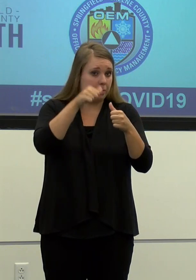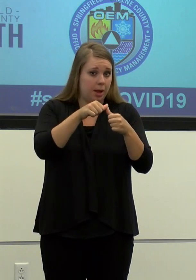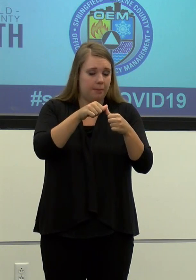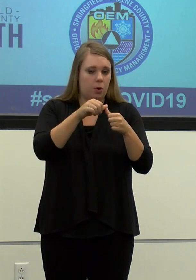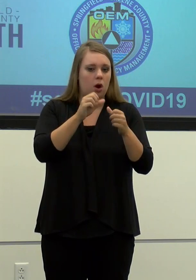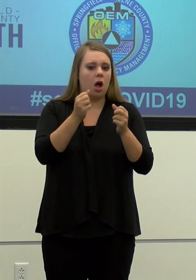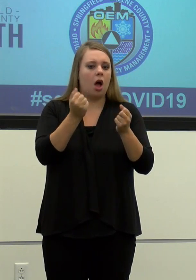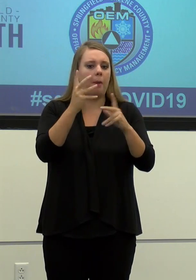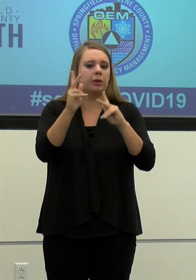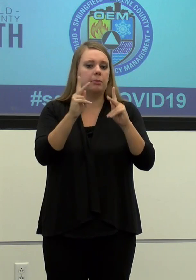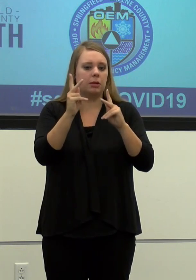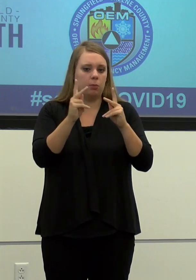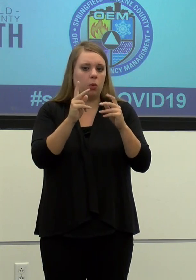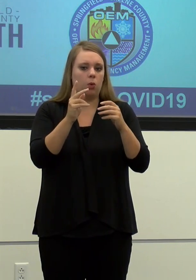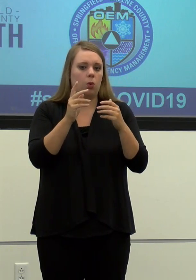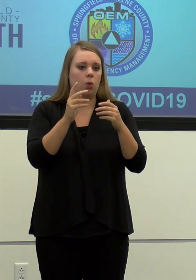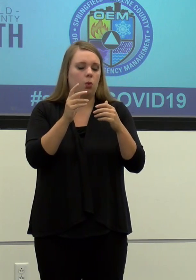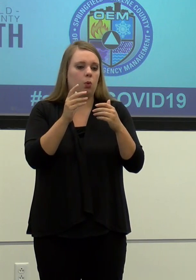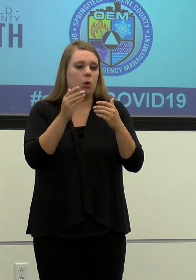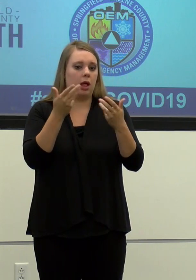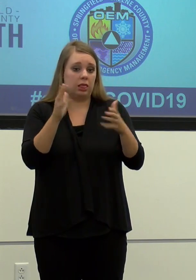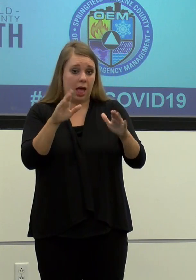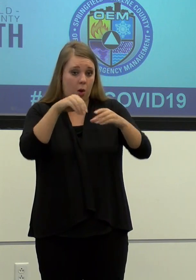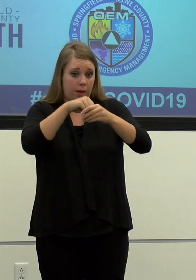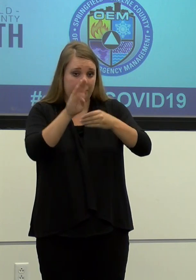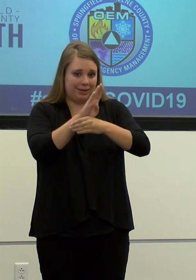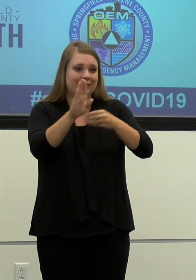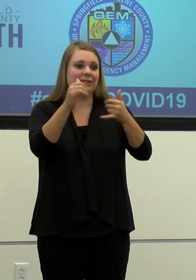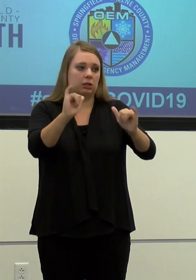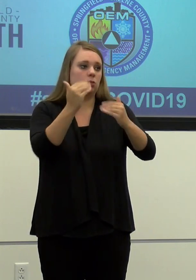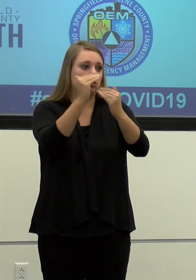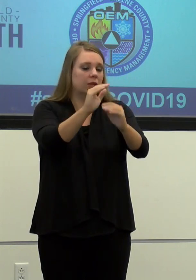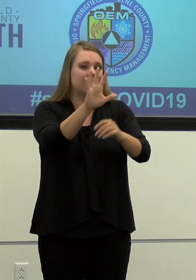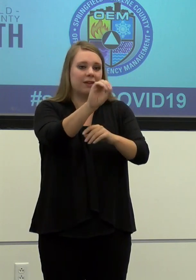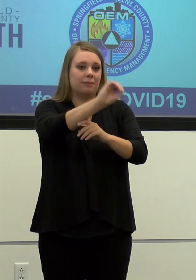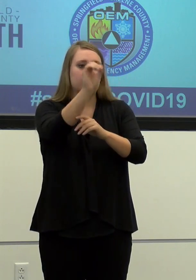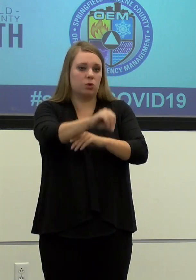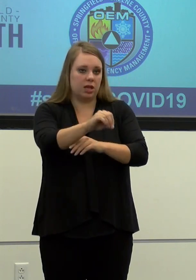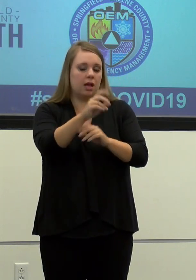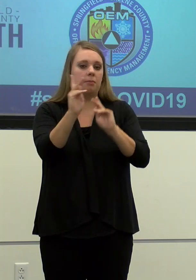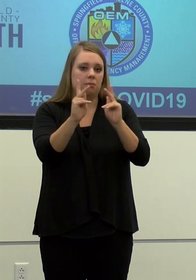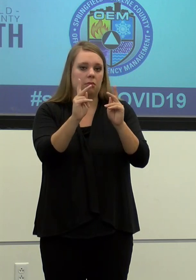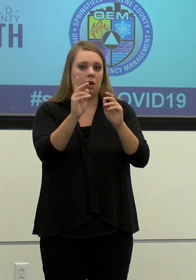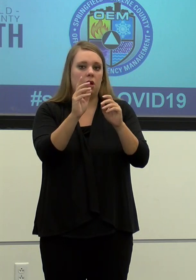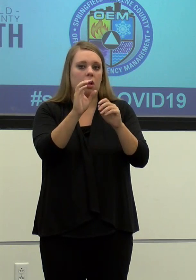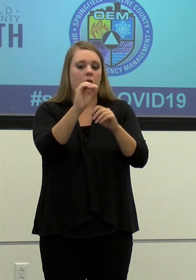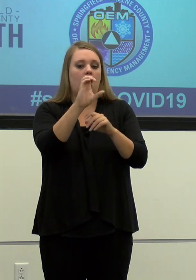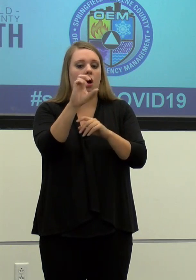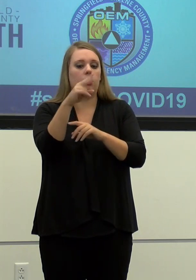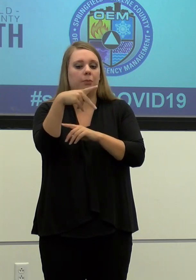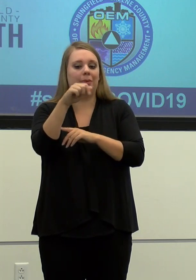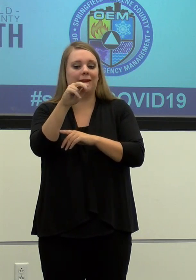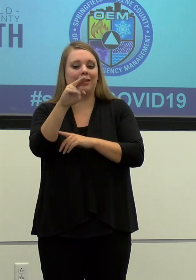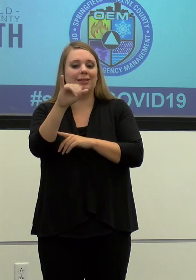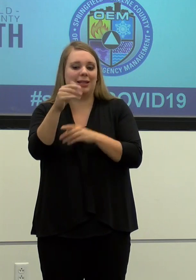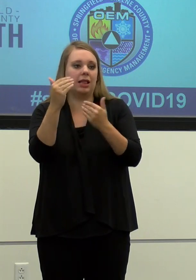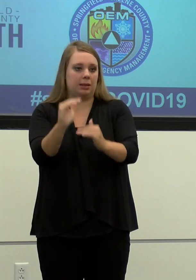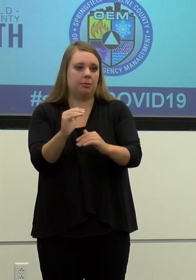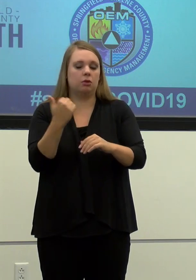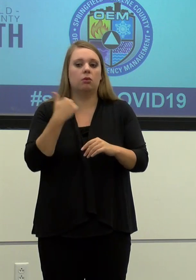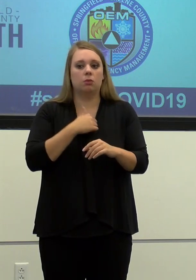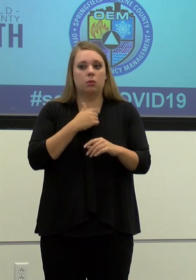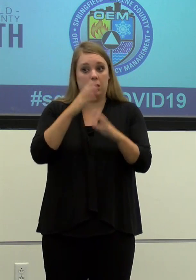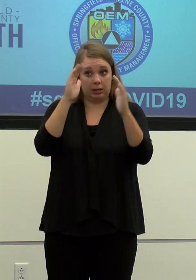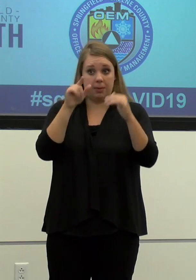restrictions still in place. Uh, 50% of occupancy is in place. And so we're expecting our establishment